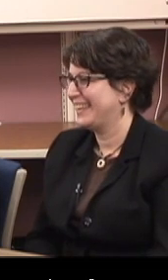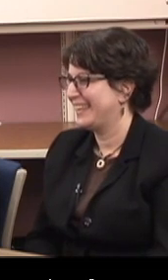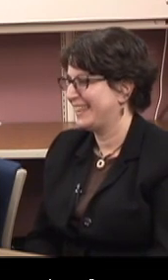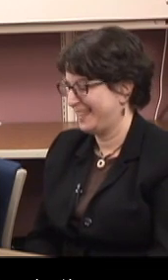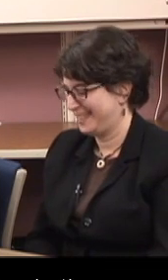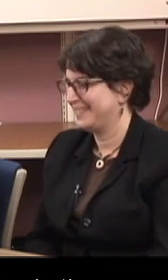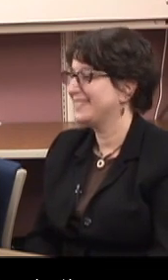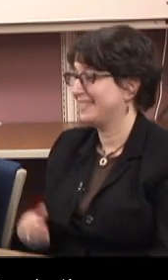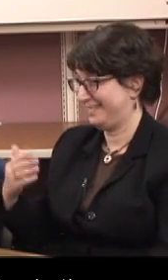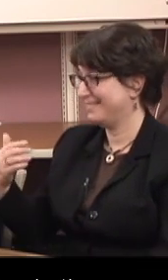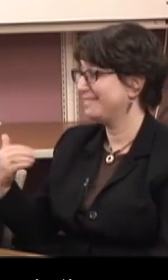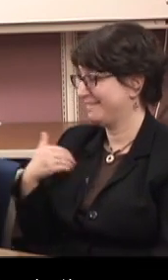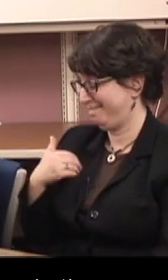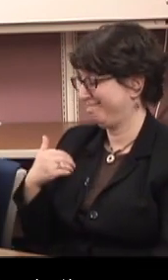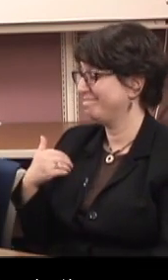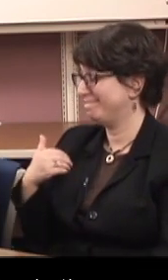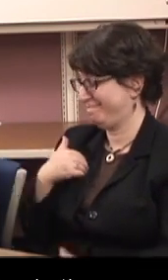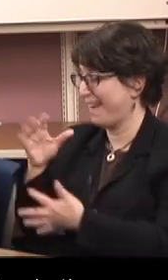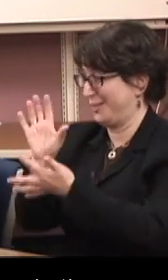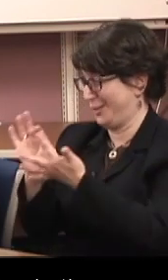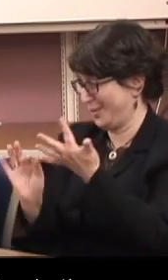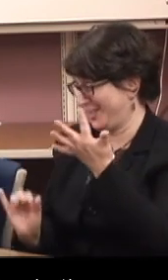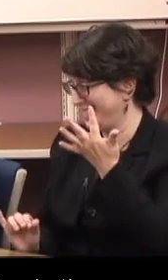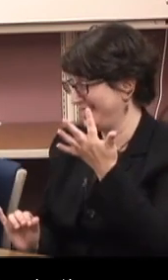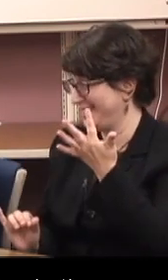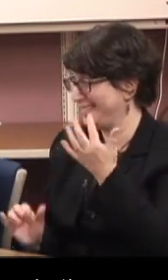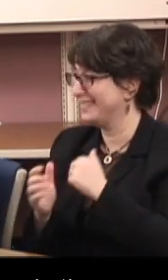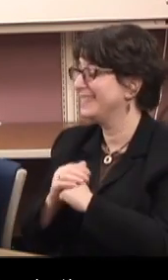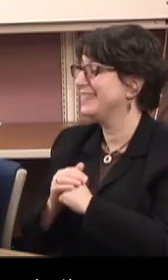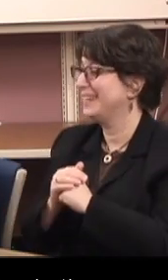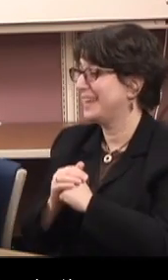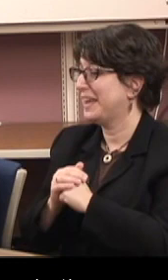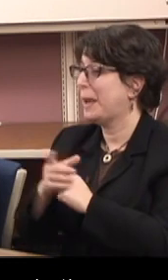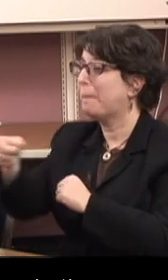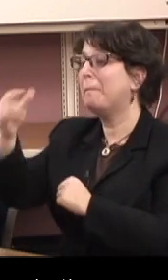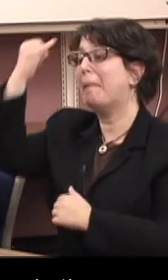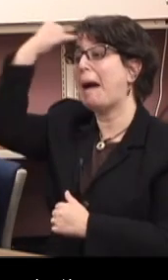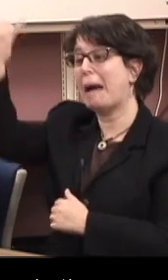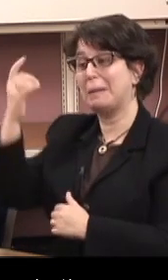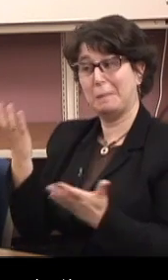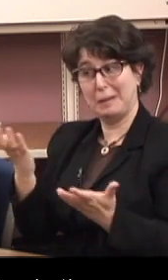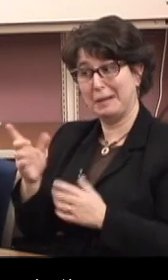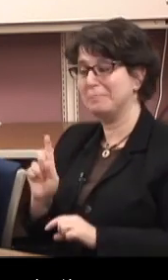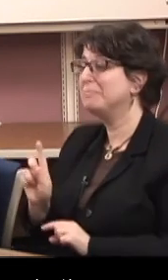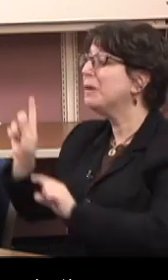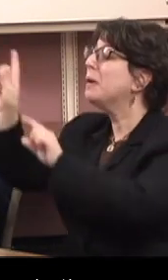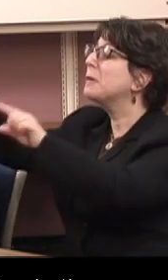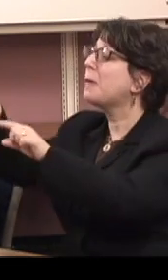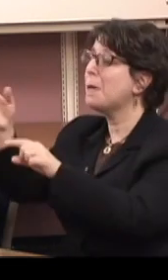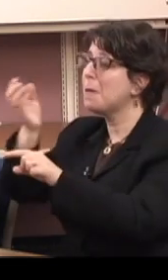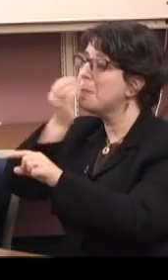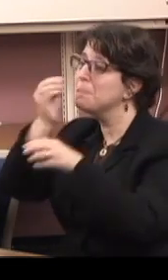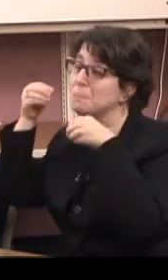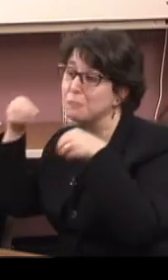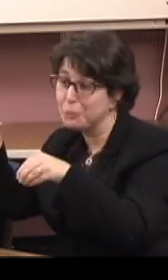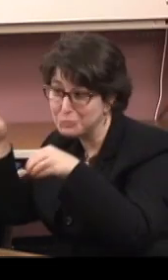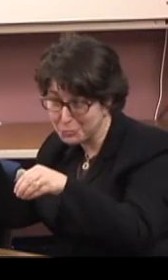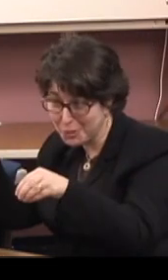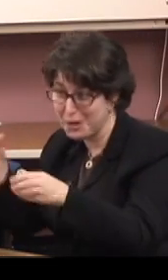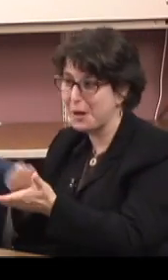it a couple of ways, too. You could go buy a box of Betty Crocker in the grocery store.